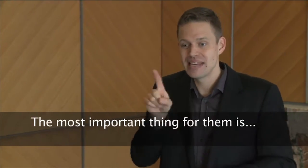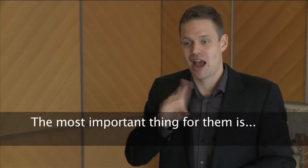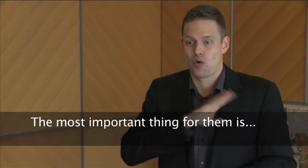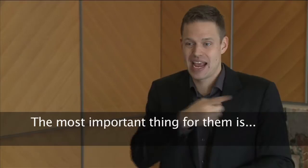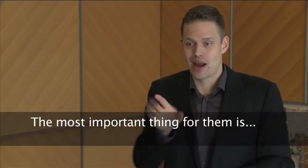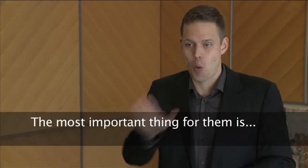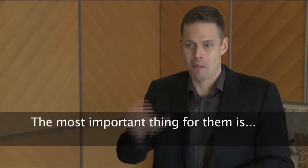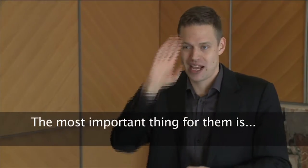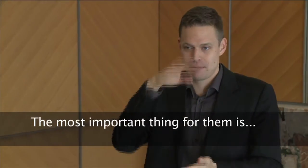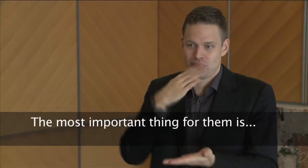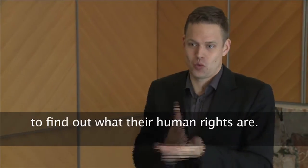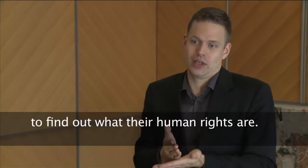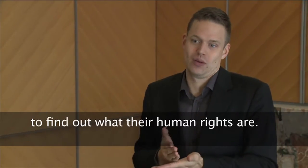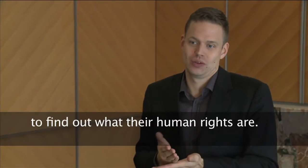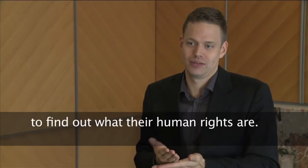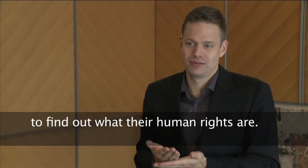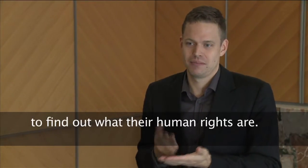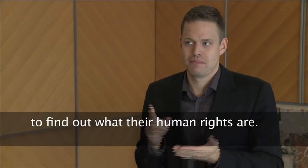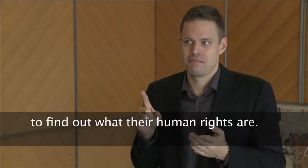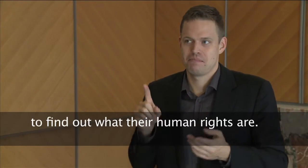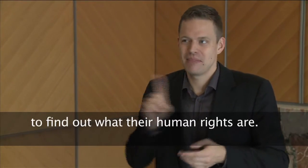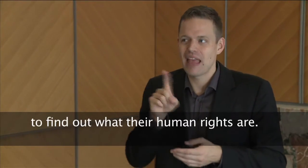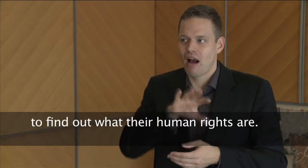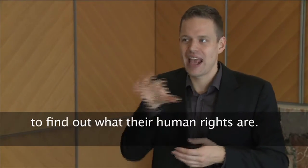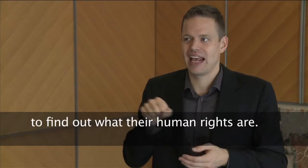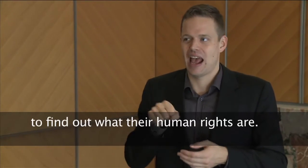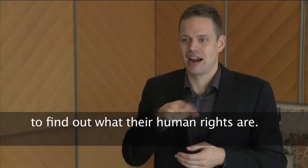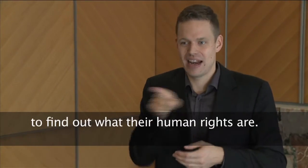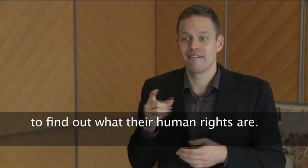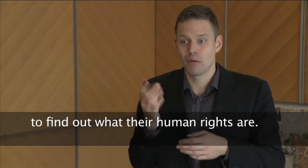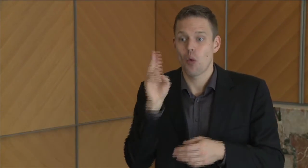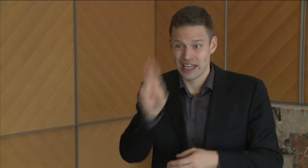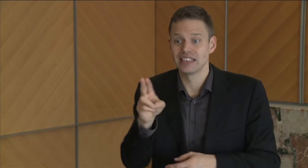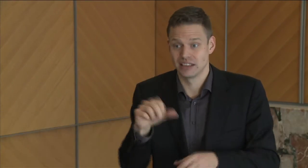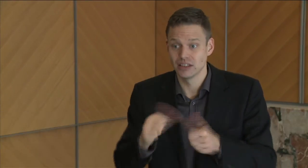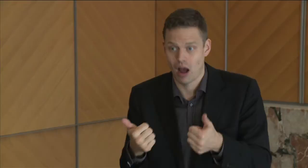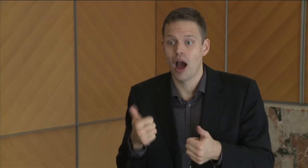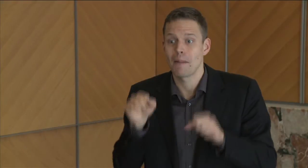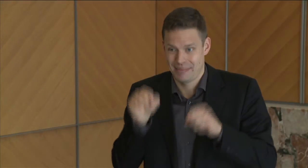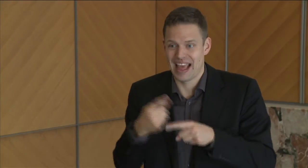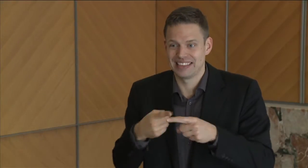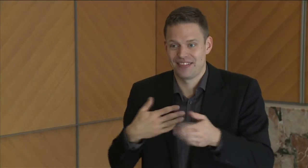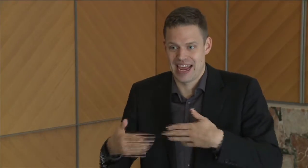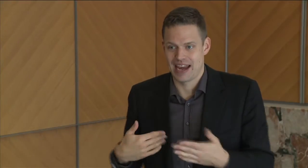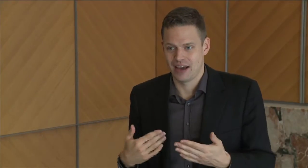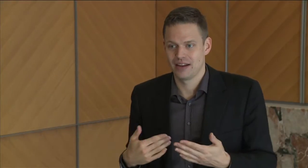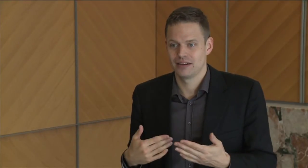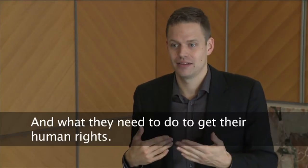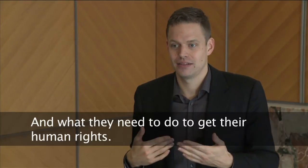is to find out what their human rights are and what they